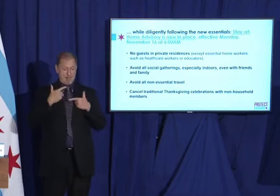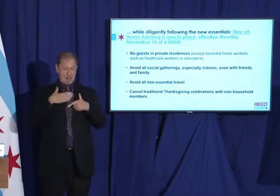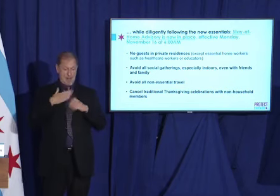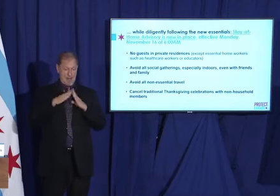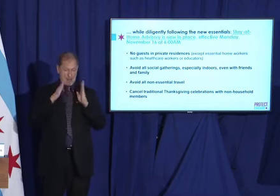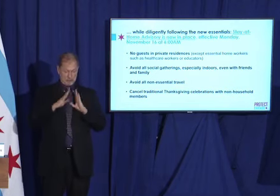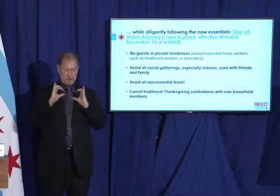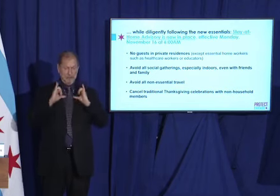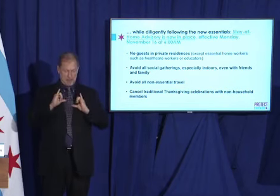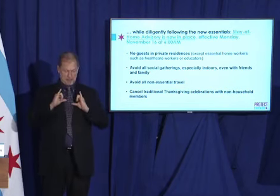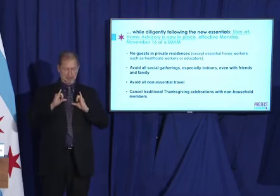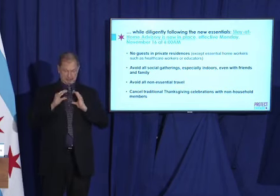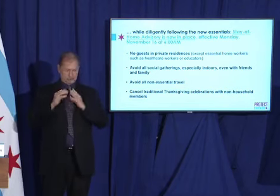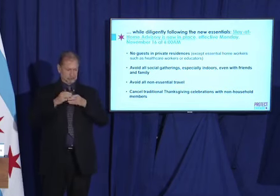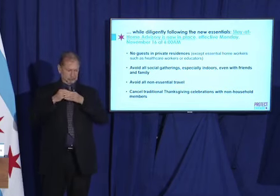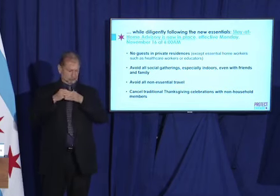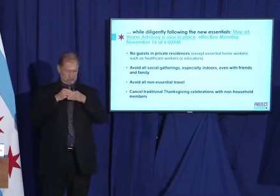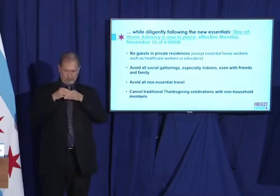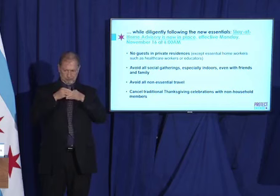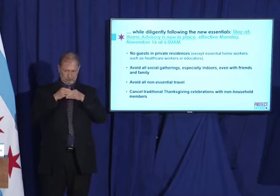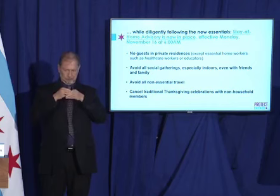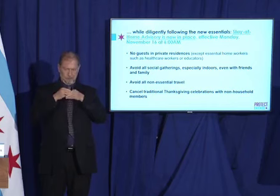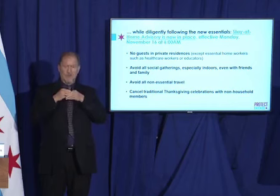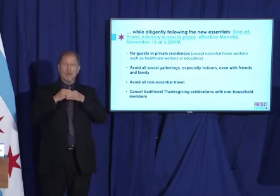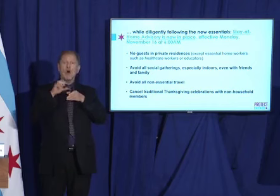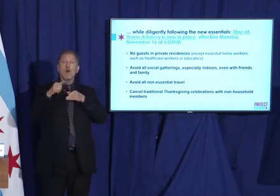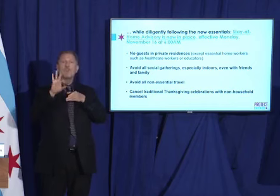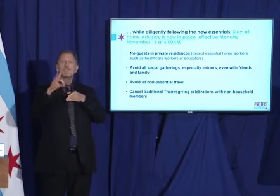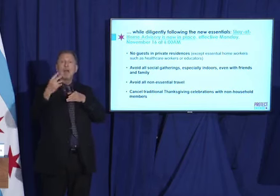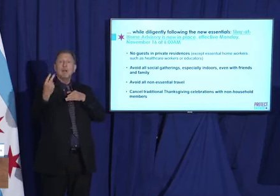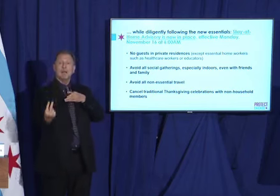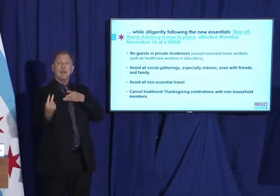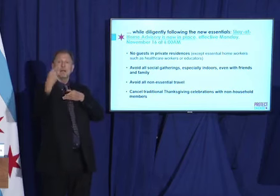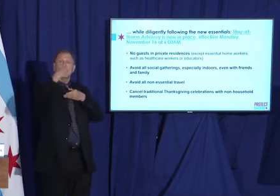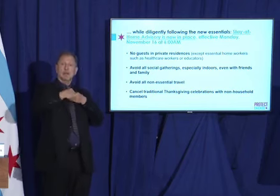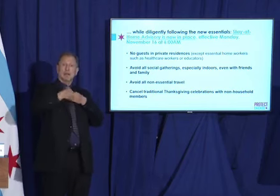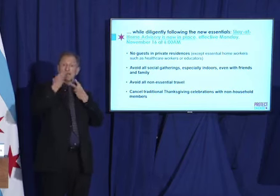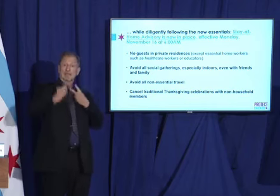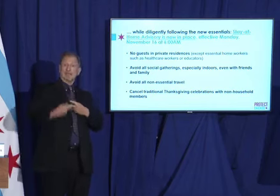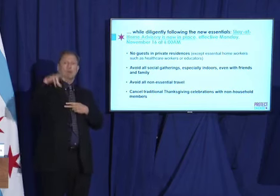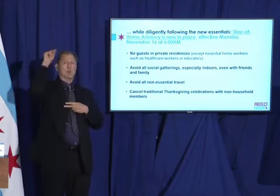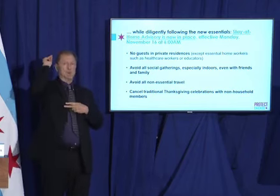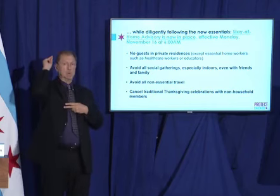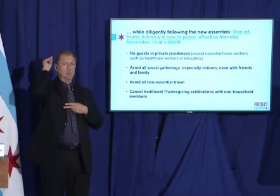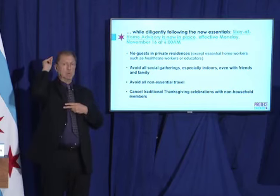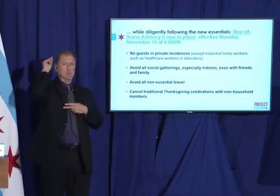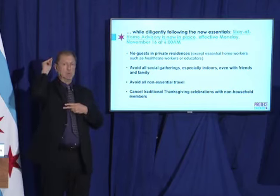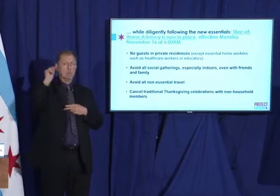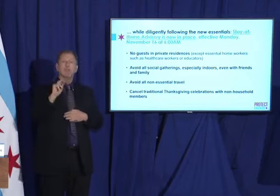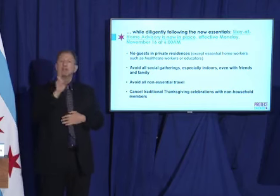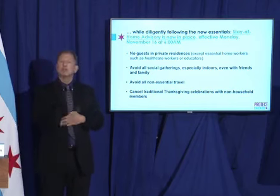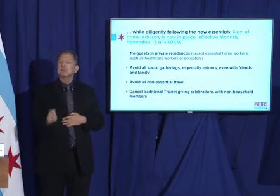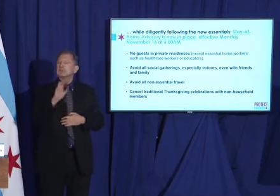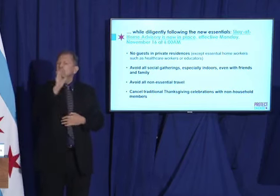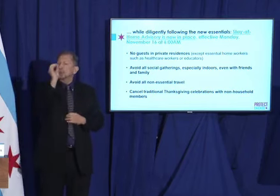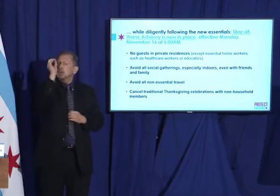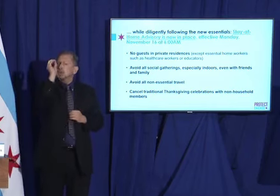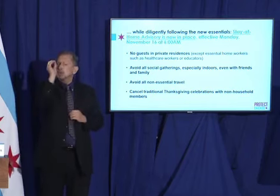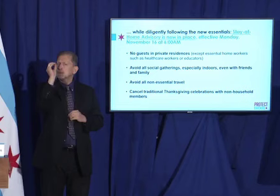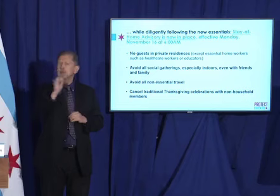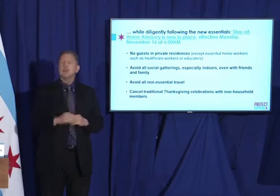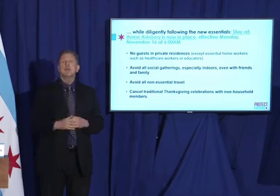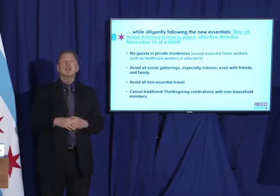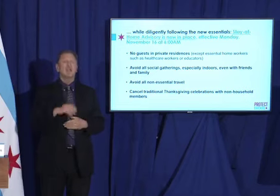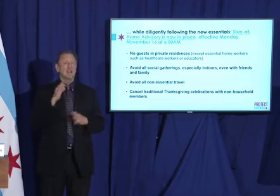We're asking you to avoid any non-essential travel. And if you must travel, then you must either quarantine for